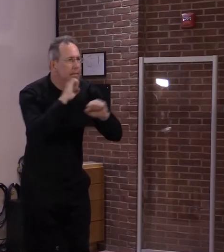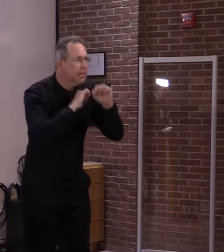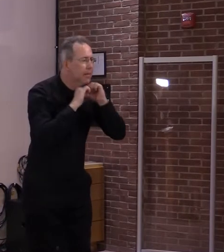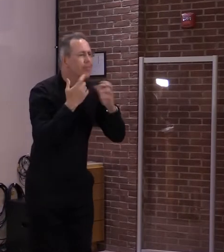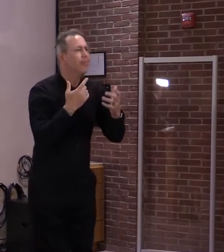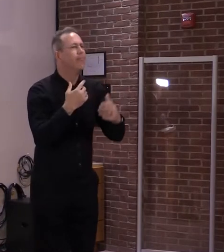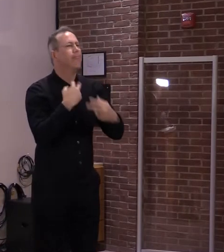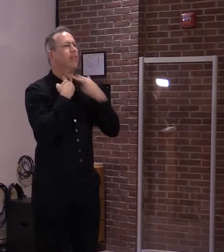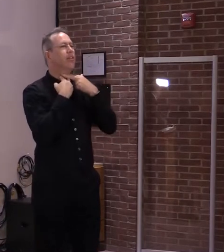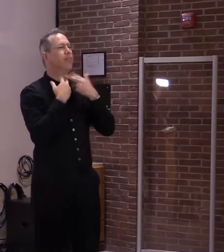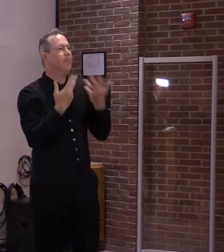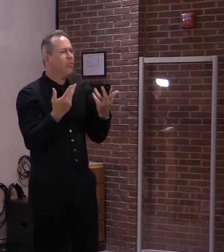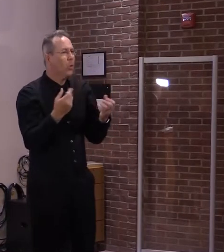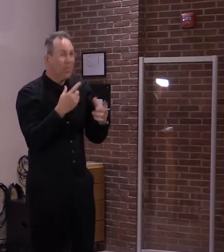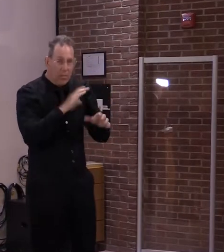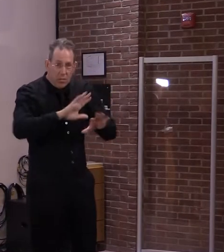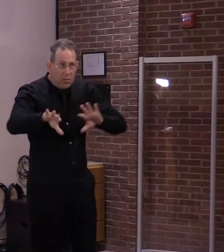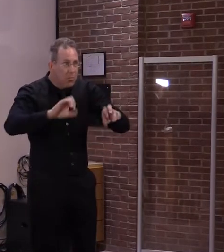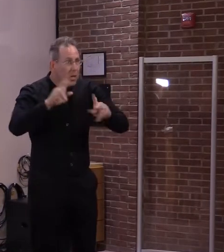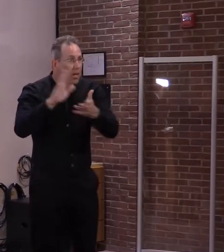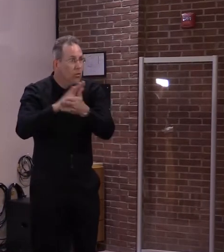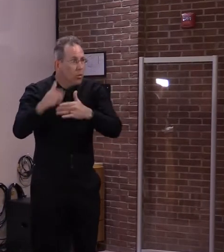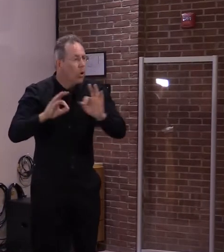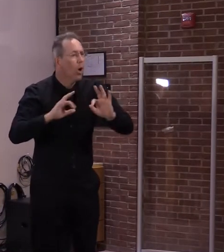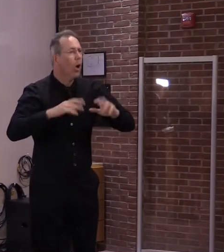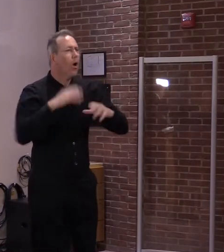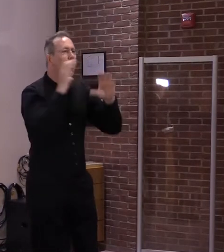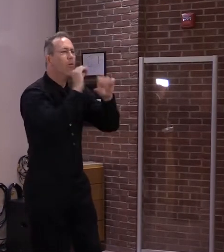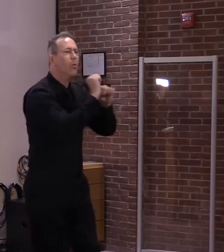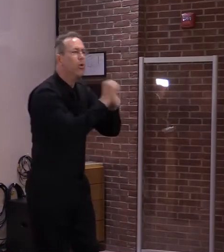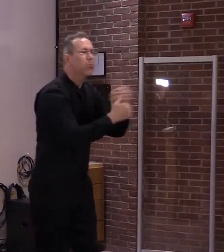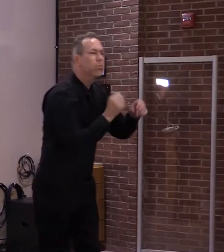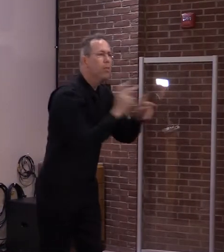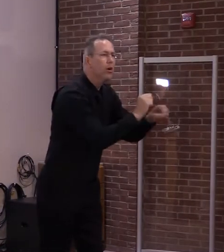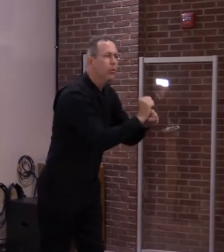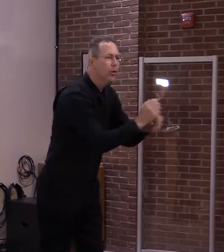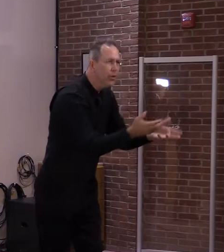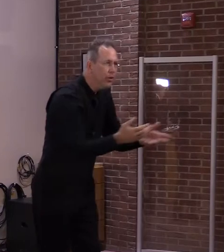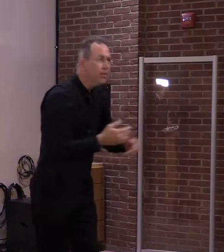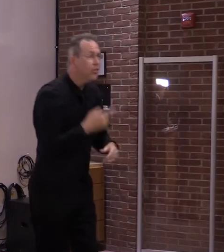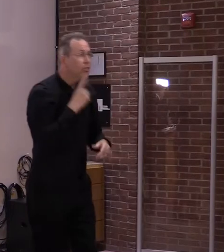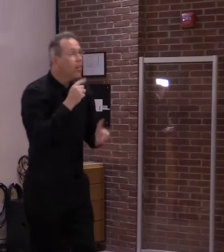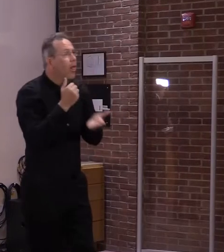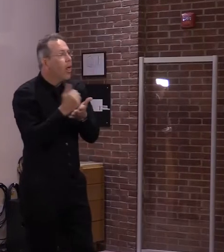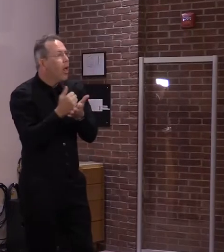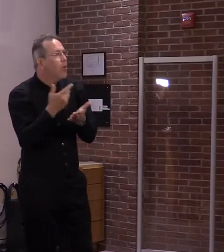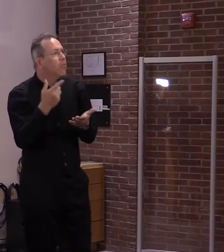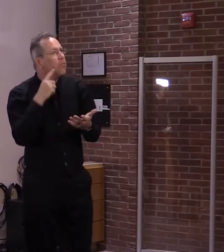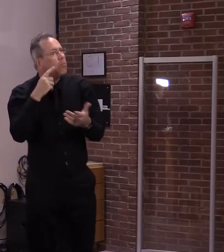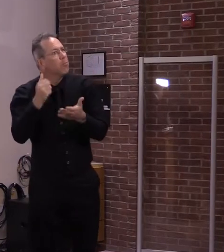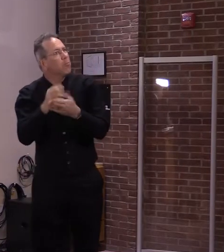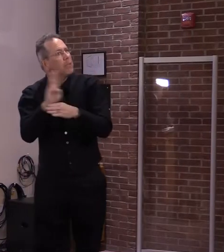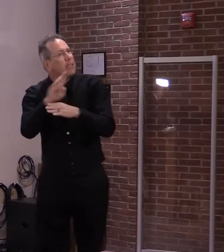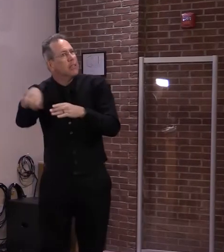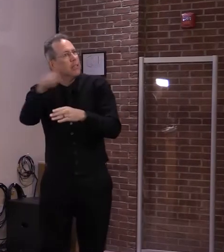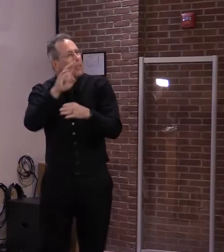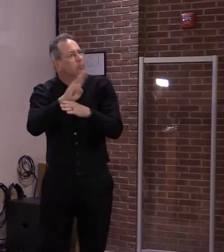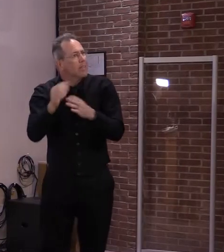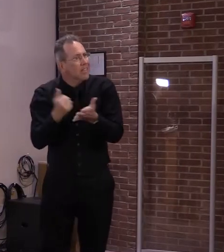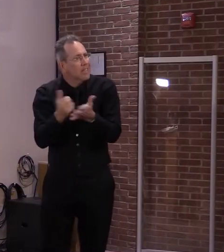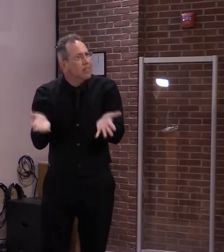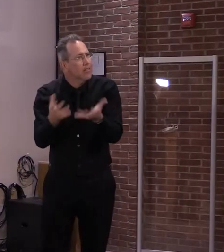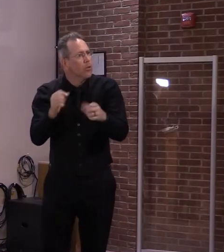in terms of helping some of those entities, we have in part of my, and I'm sure you've reported this as well,